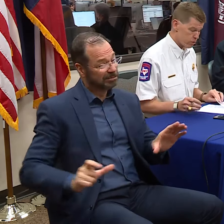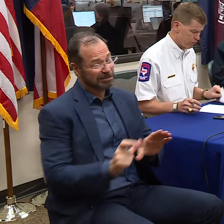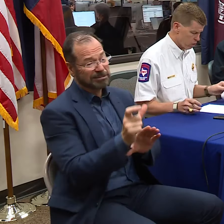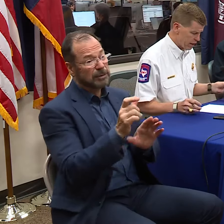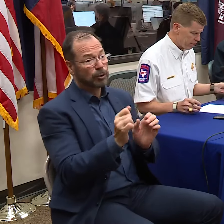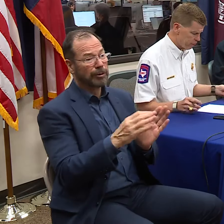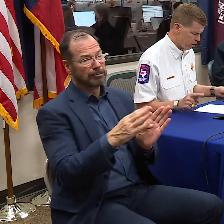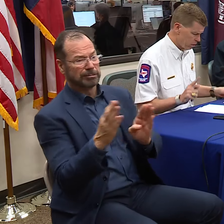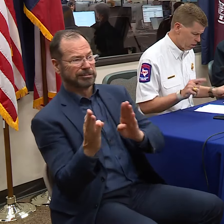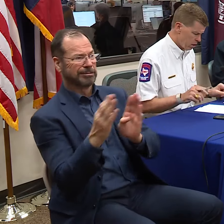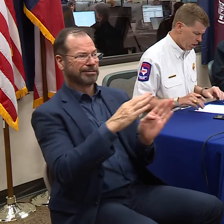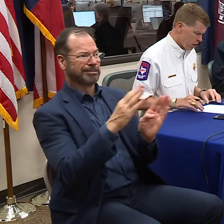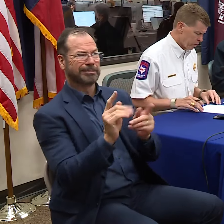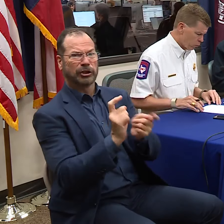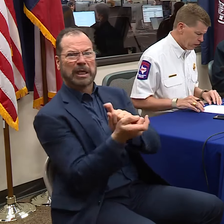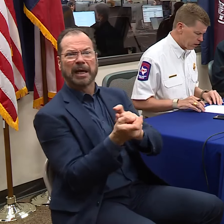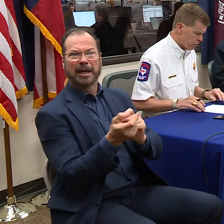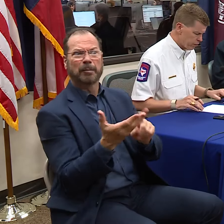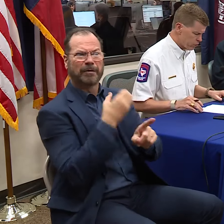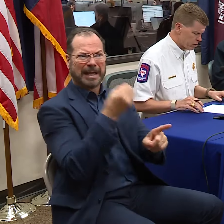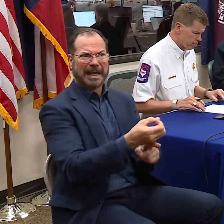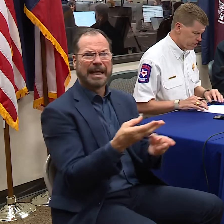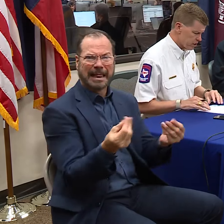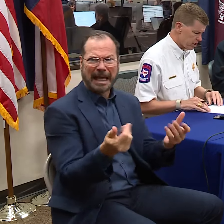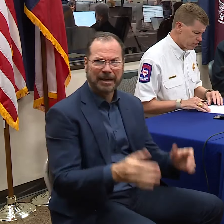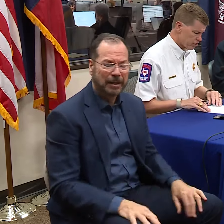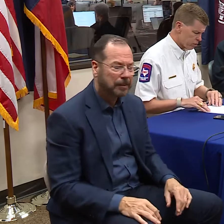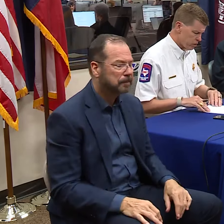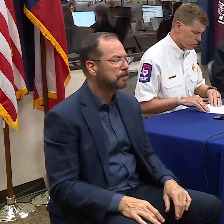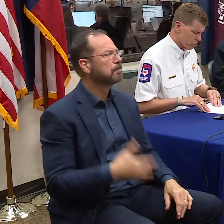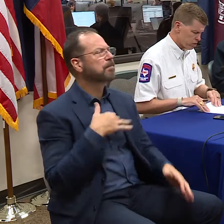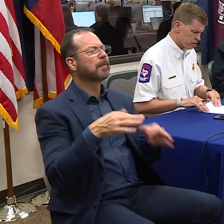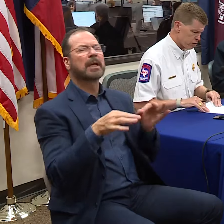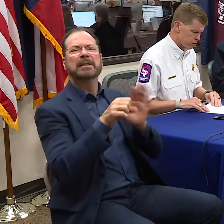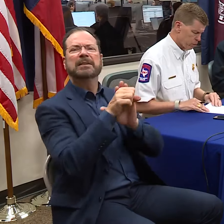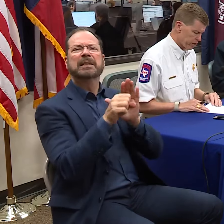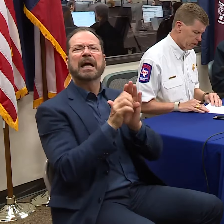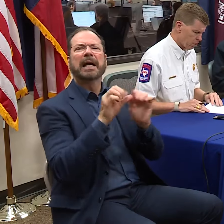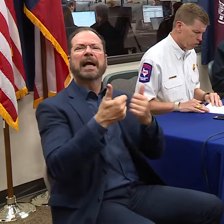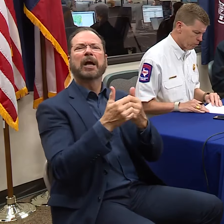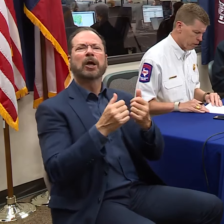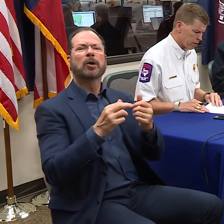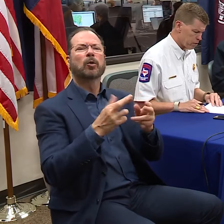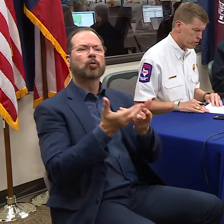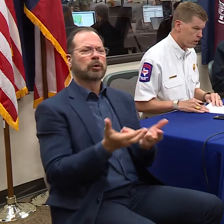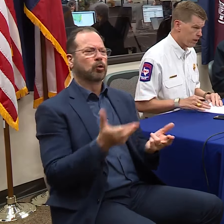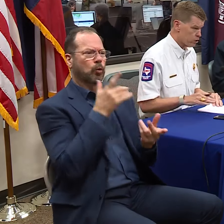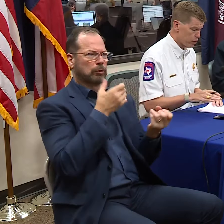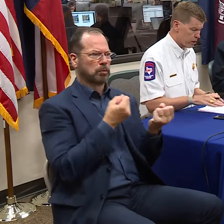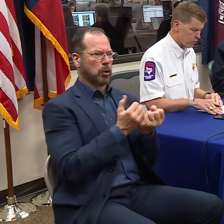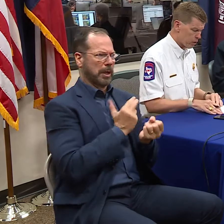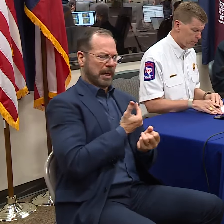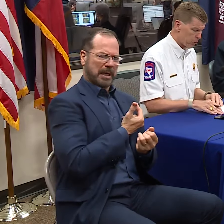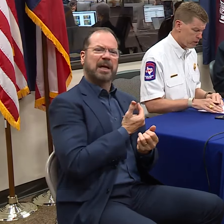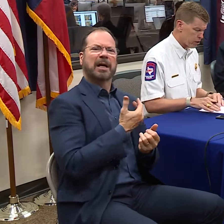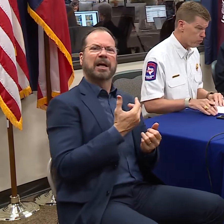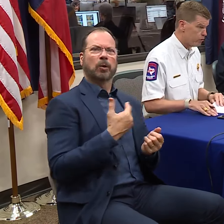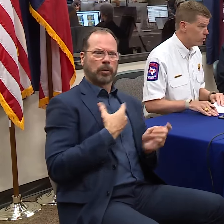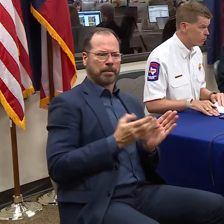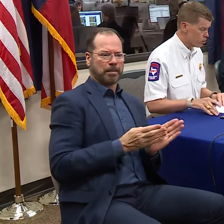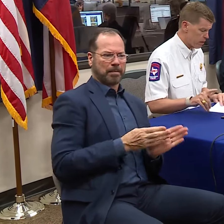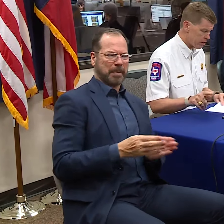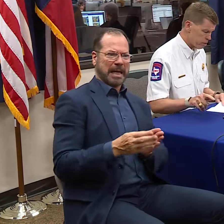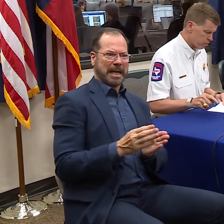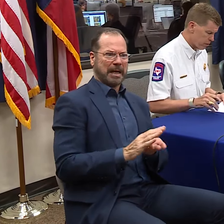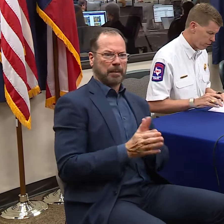change before landfall. I'm going to quickly run through some of the state agency resources that are supporting our local partners as we end preparation,